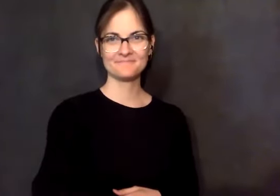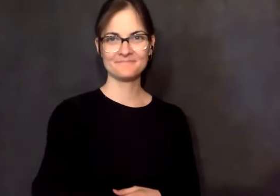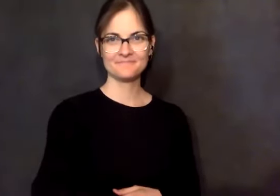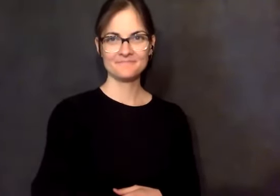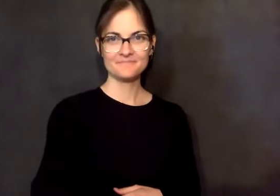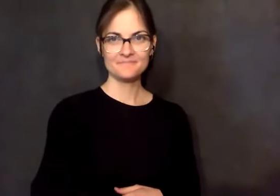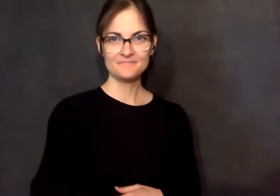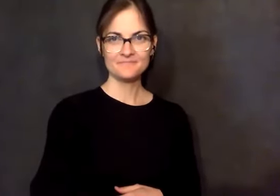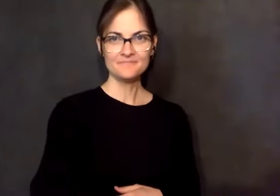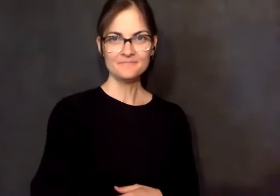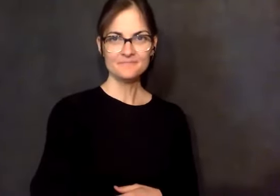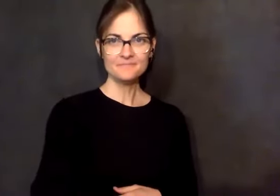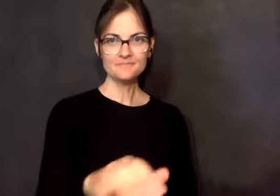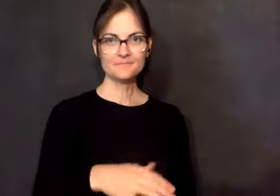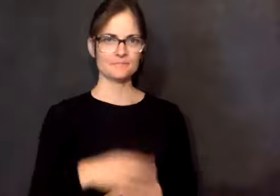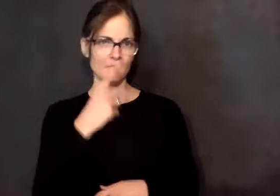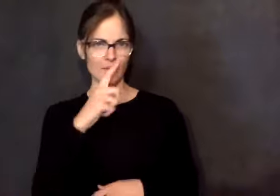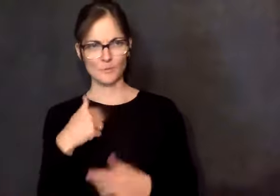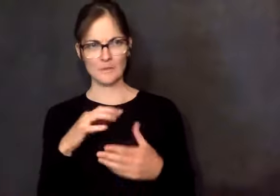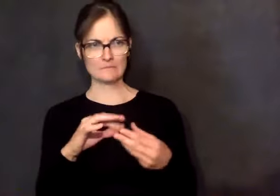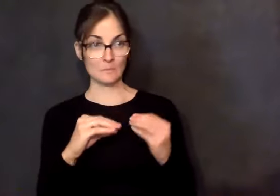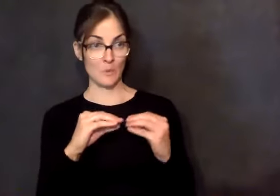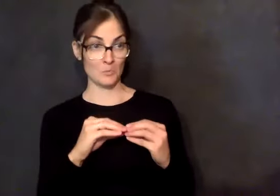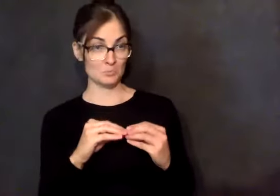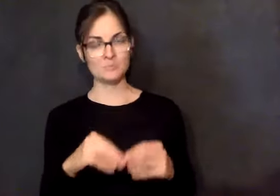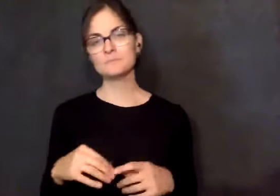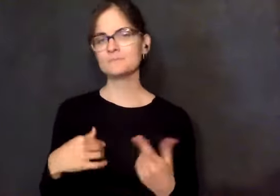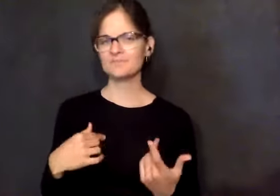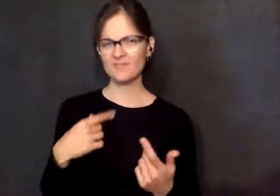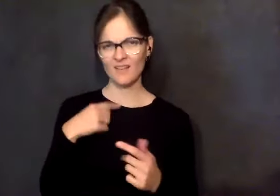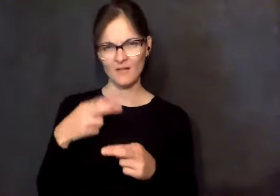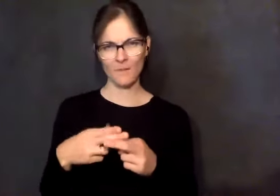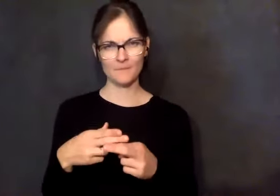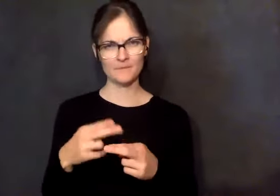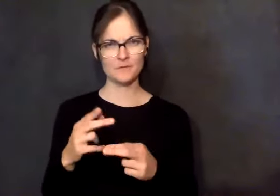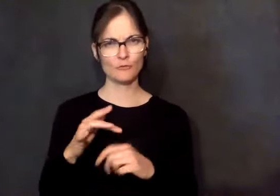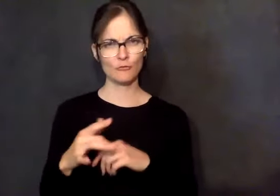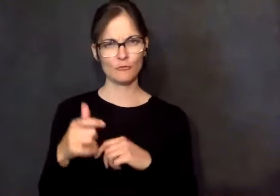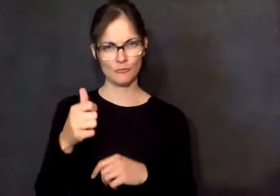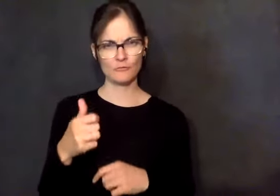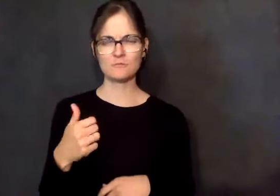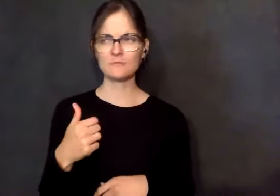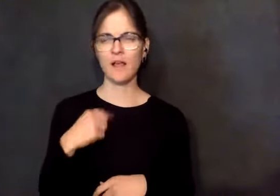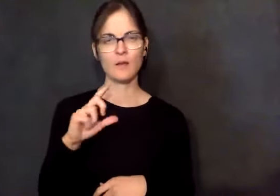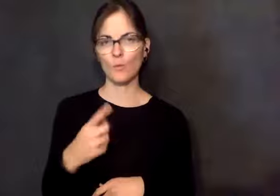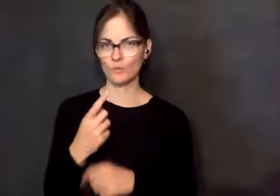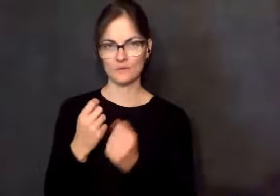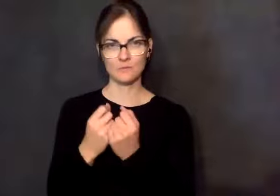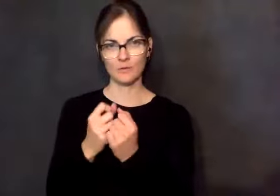Yeah. I – like I said, I only sponsor men. And there's many things that have come out of that. The